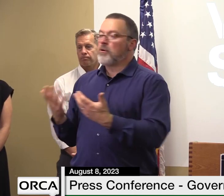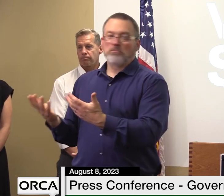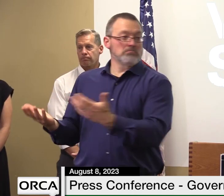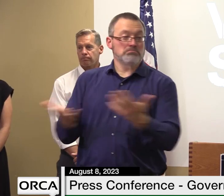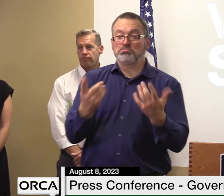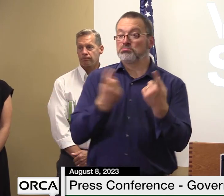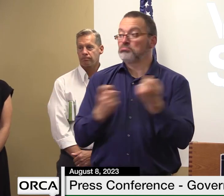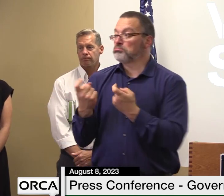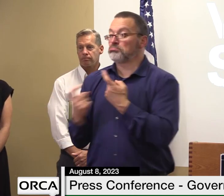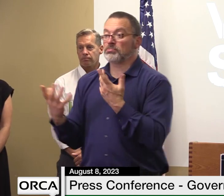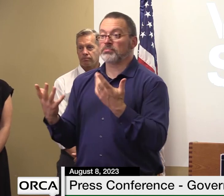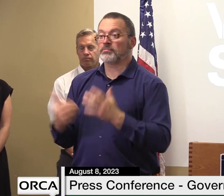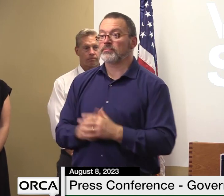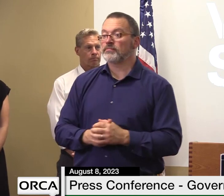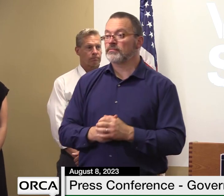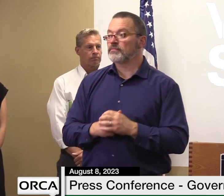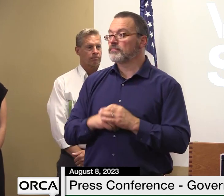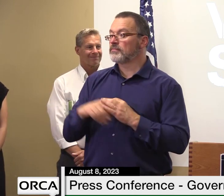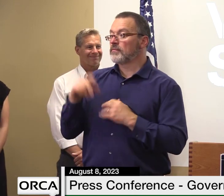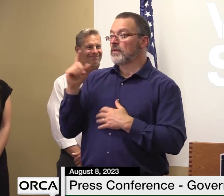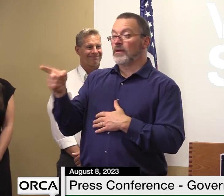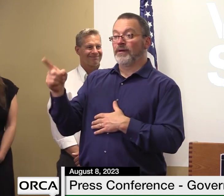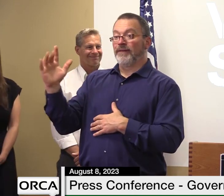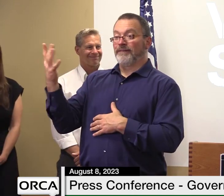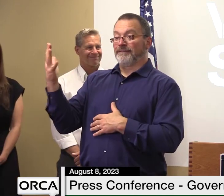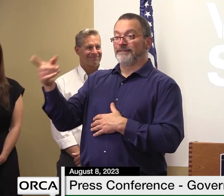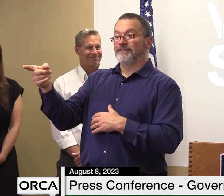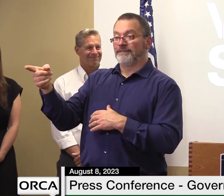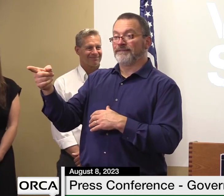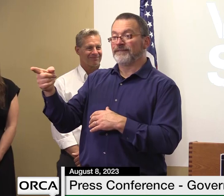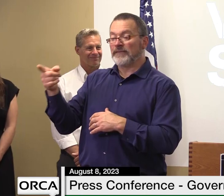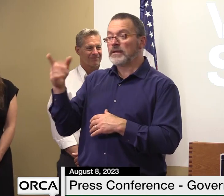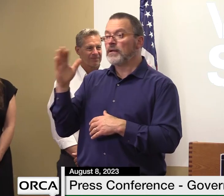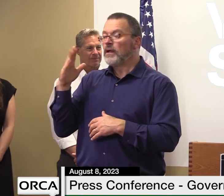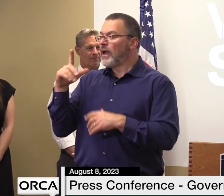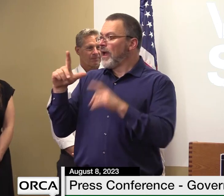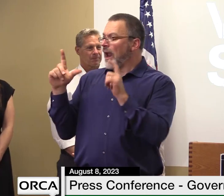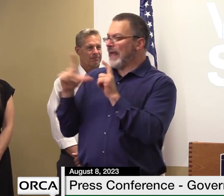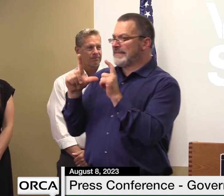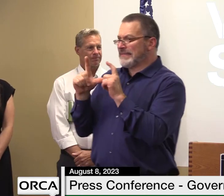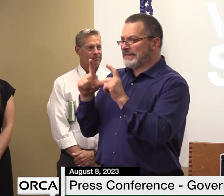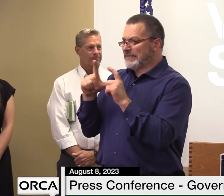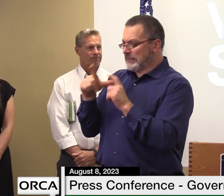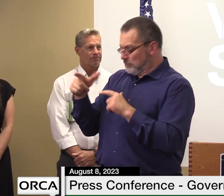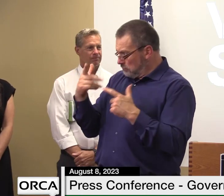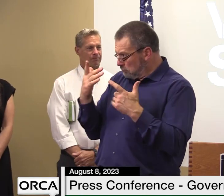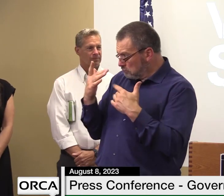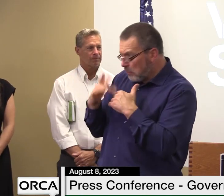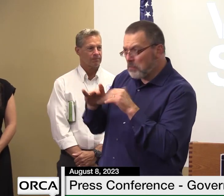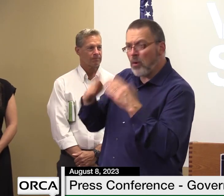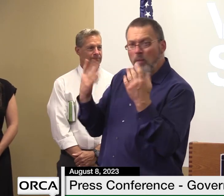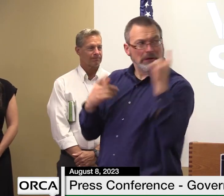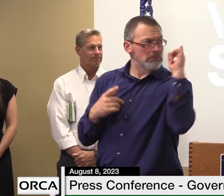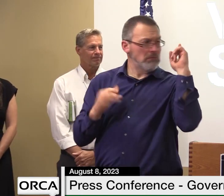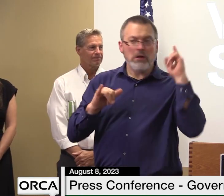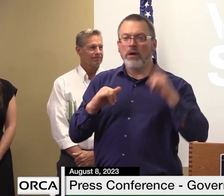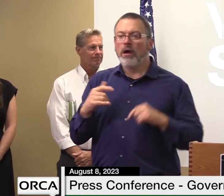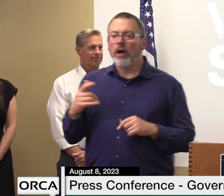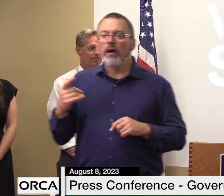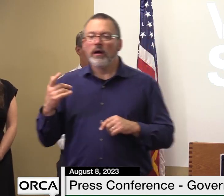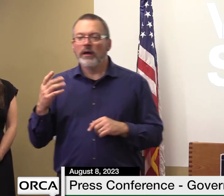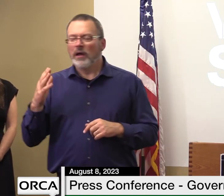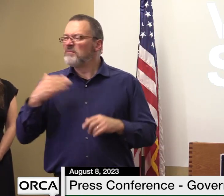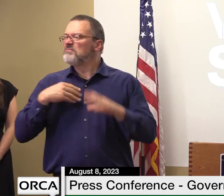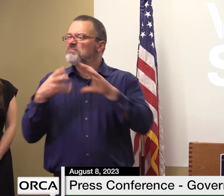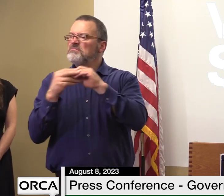updates on the license plate rollout yeah the details will be coming fairly soon i'd say next week